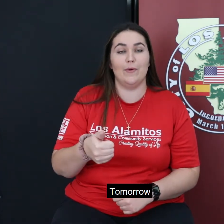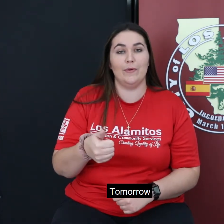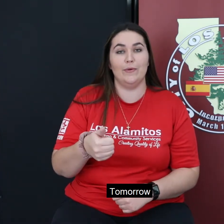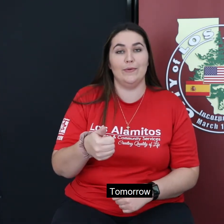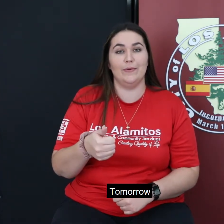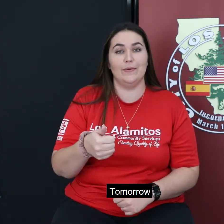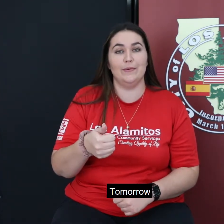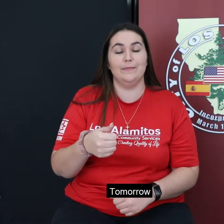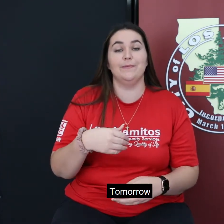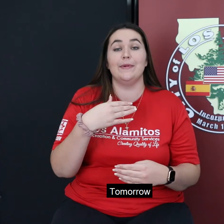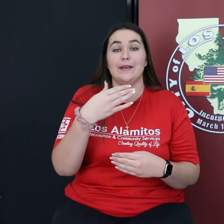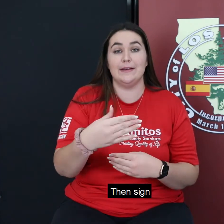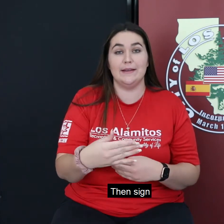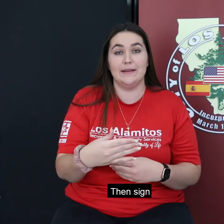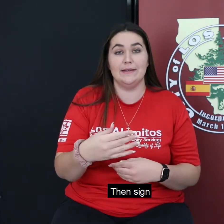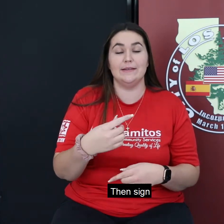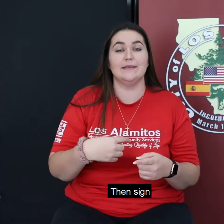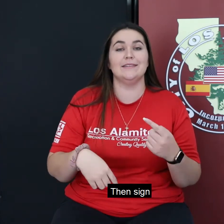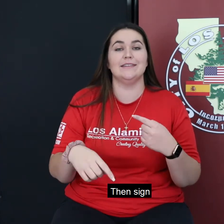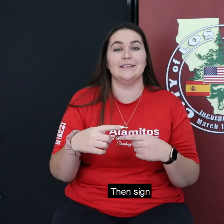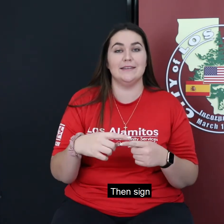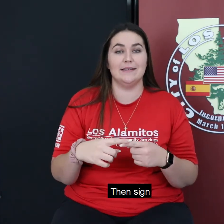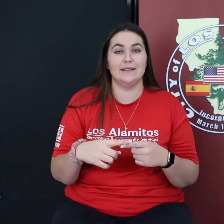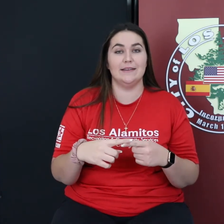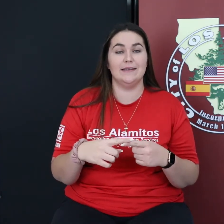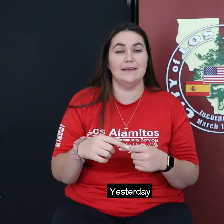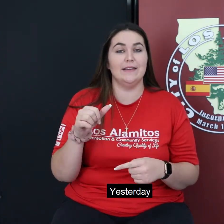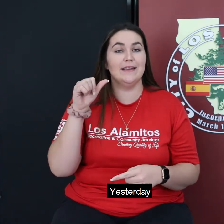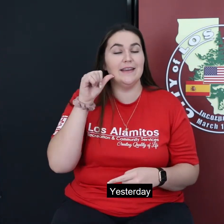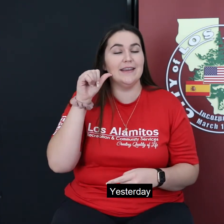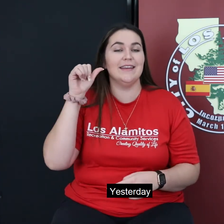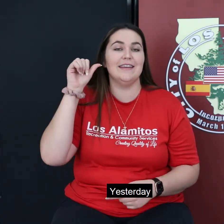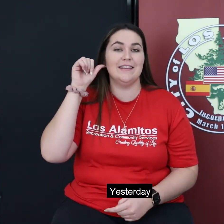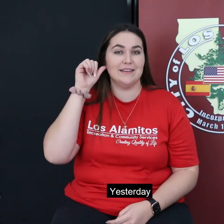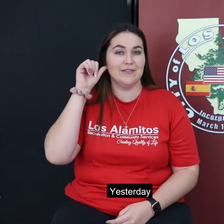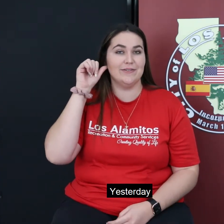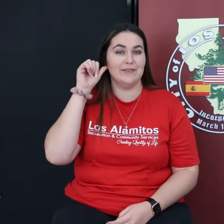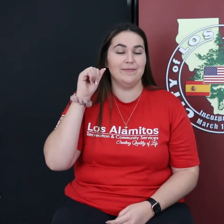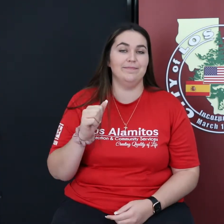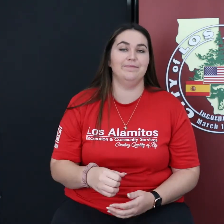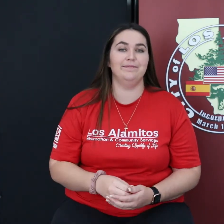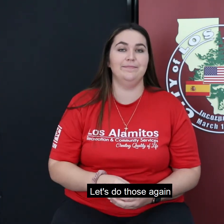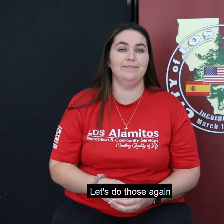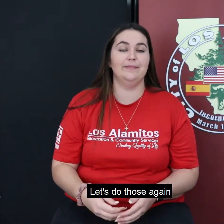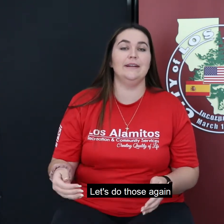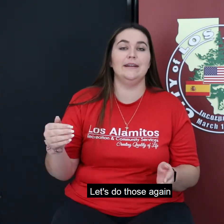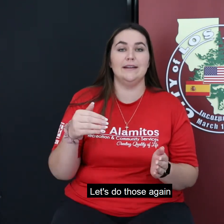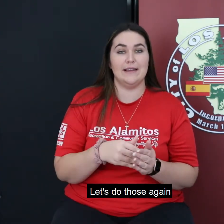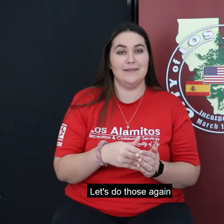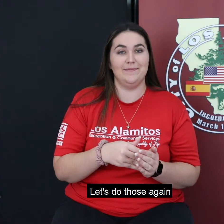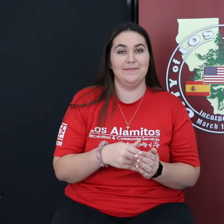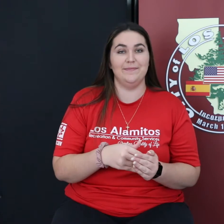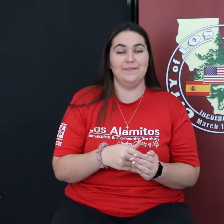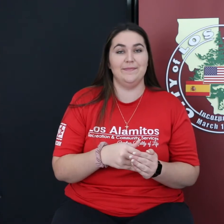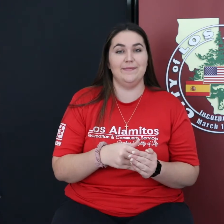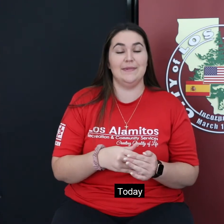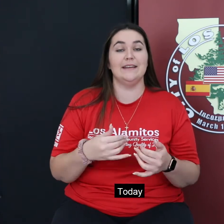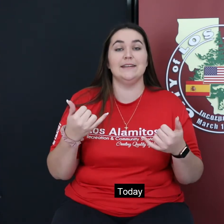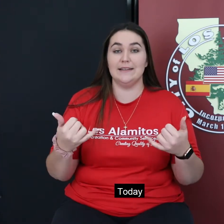Then sign yesterday. Let's do those again. Today,